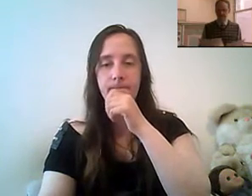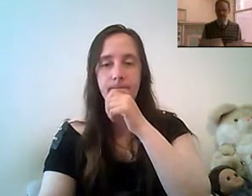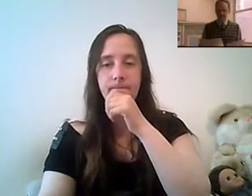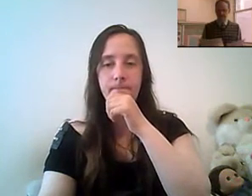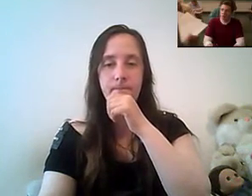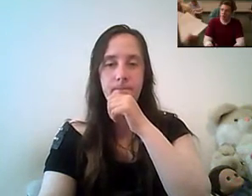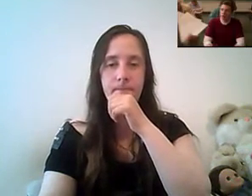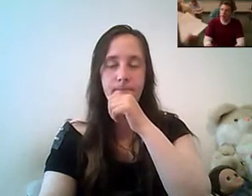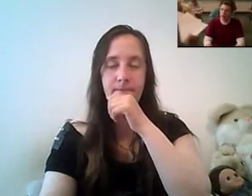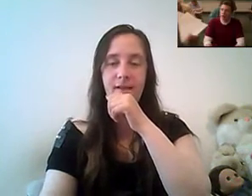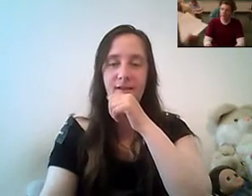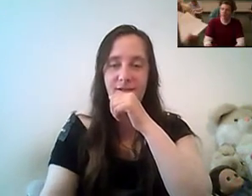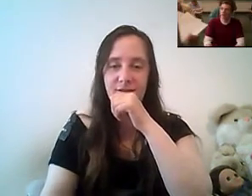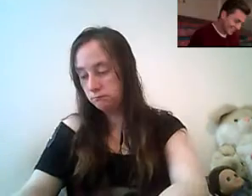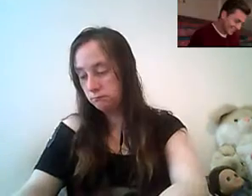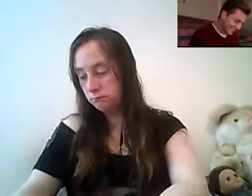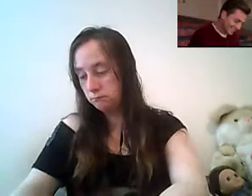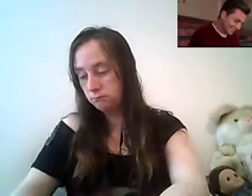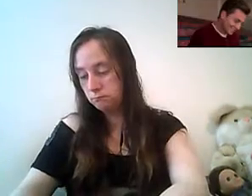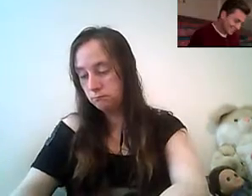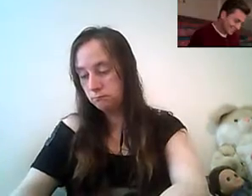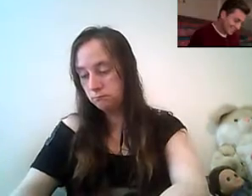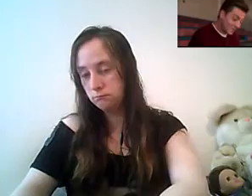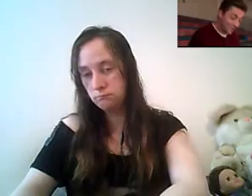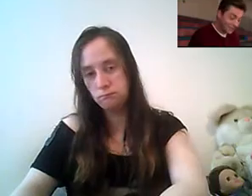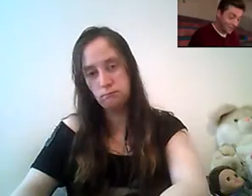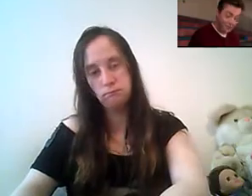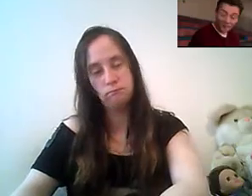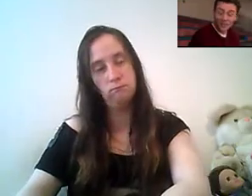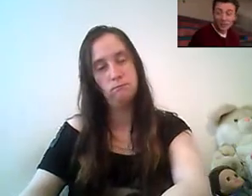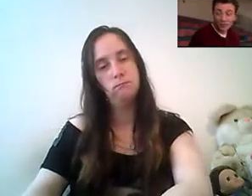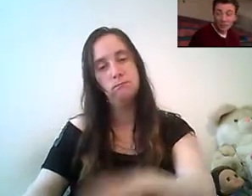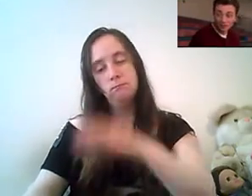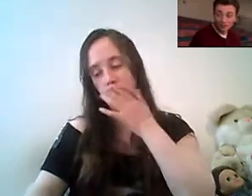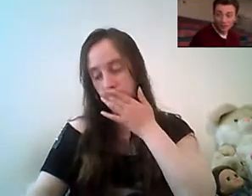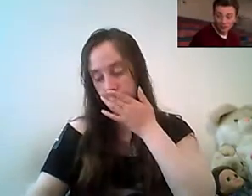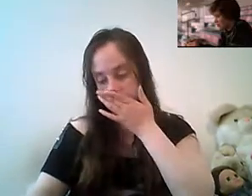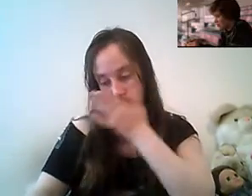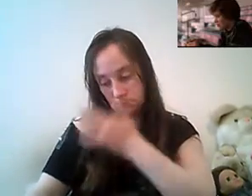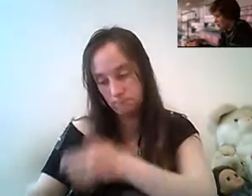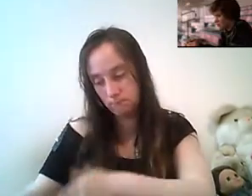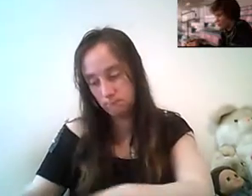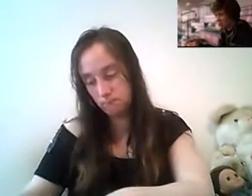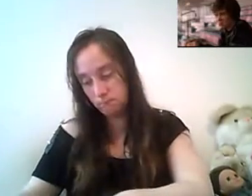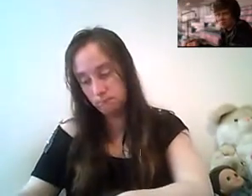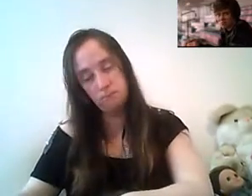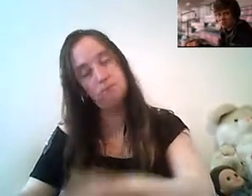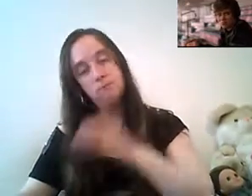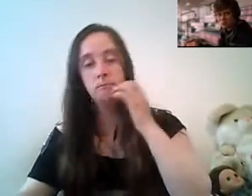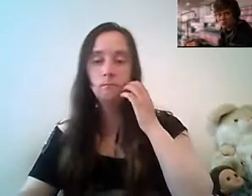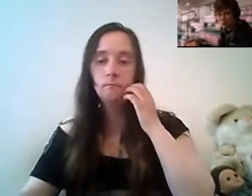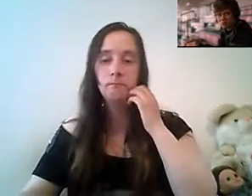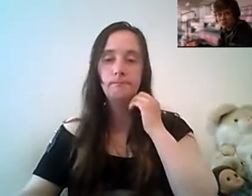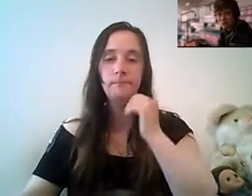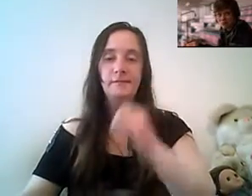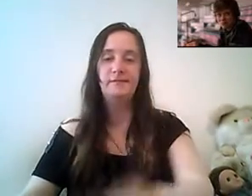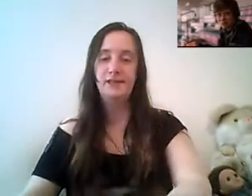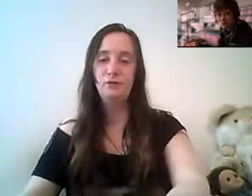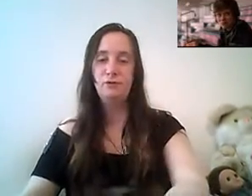mm-hmm i didn't you know dino always says you're funny i guess i've just never really seen it before dino